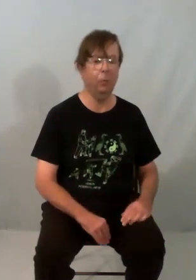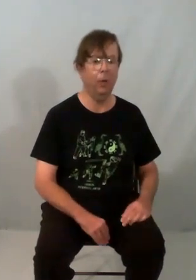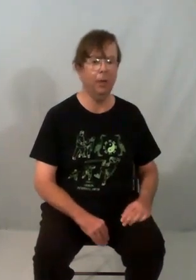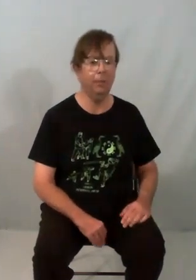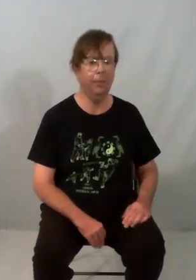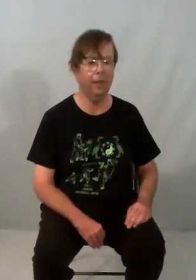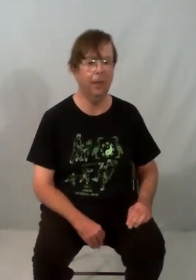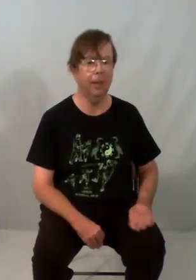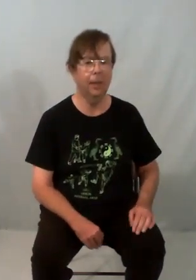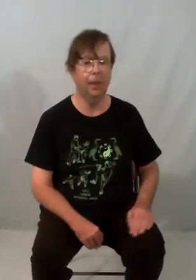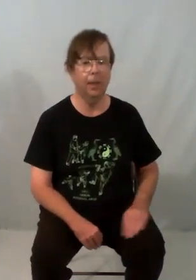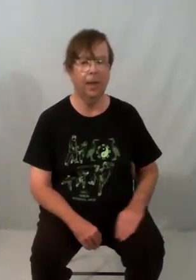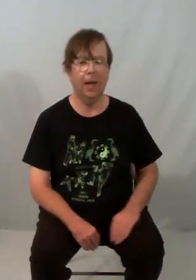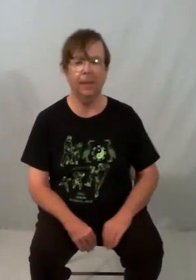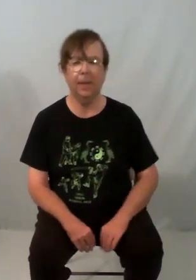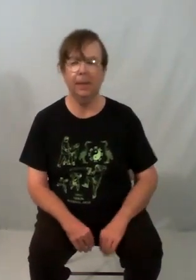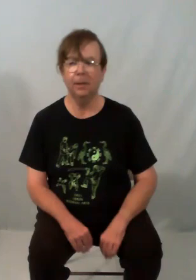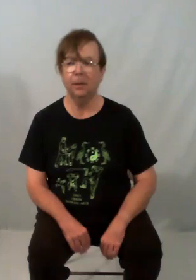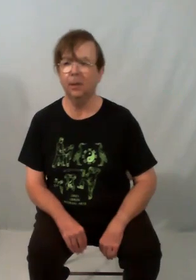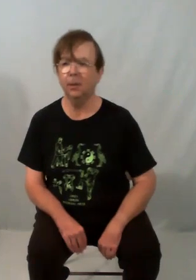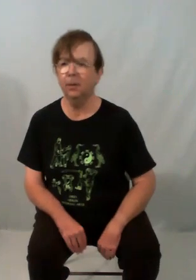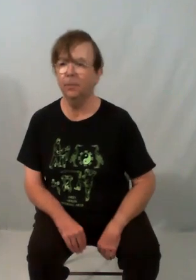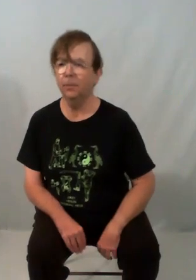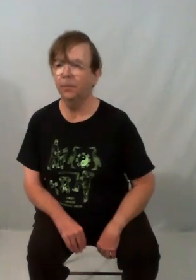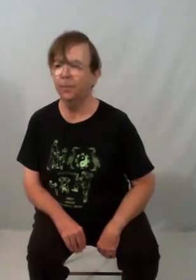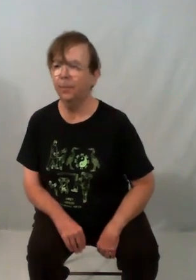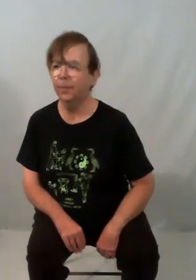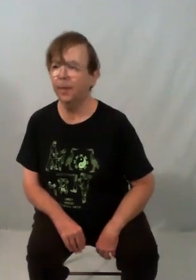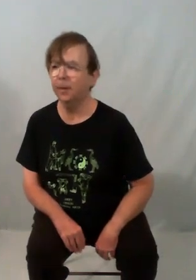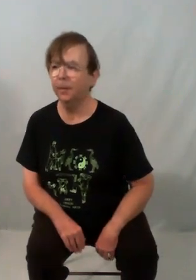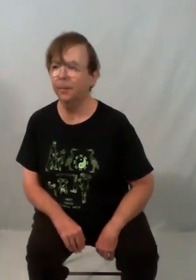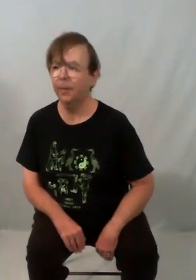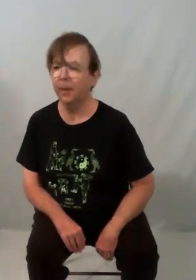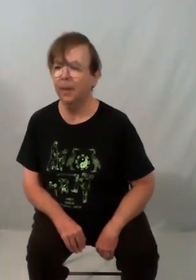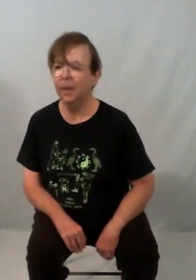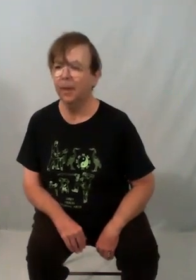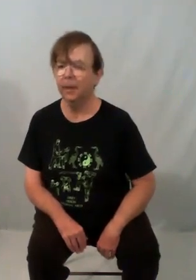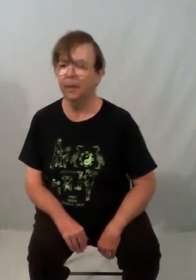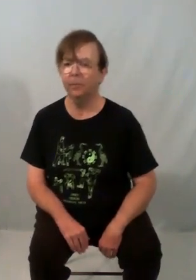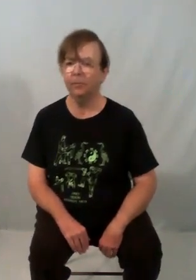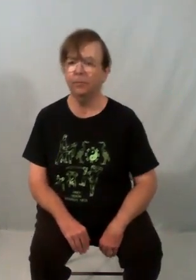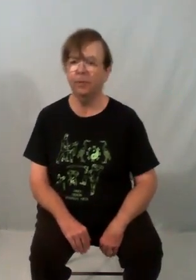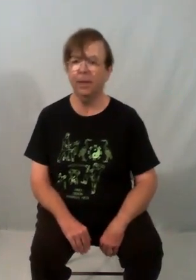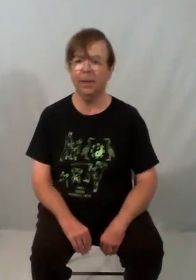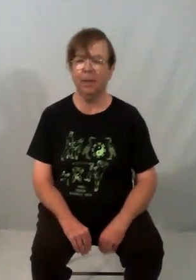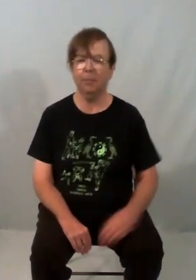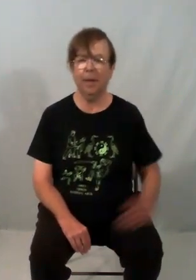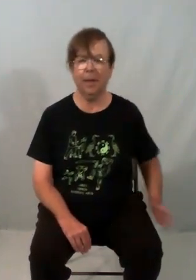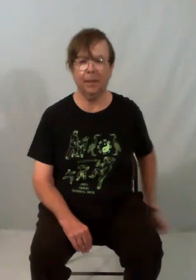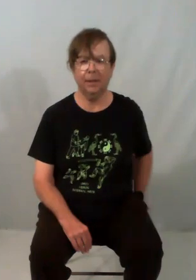One, and then two, and three, come back into